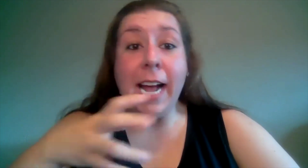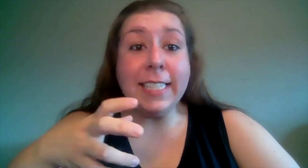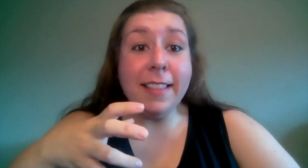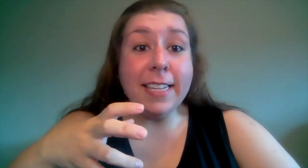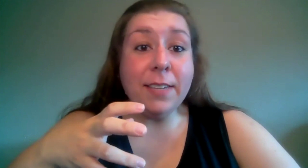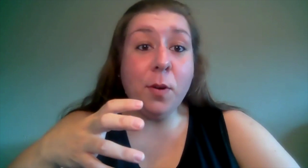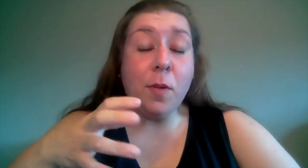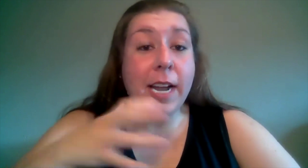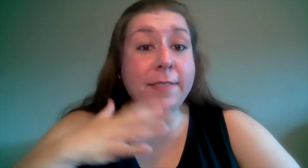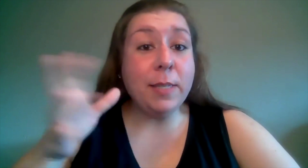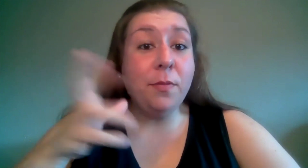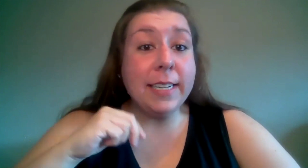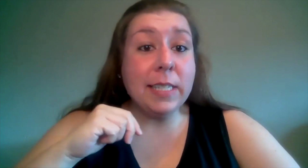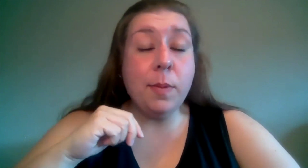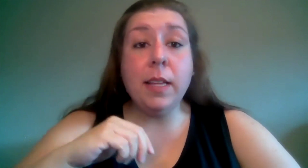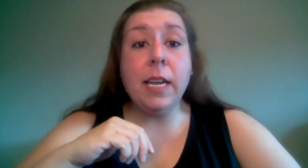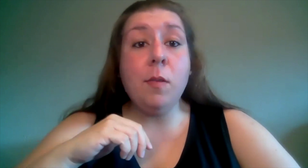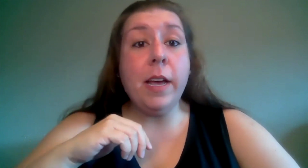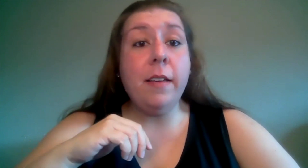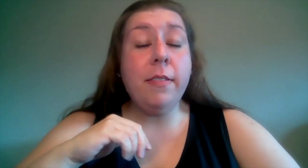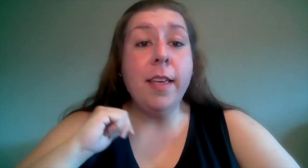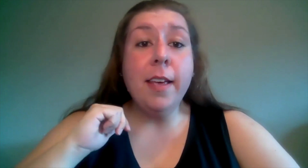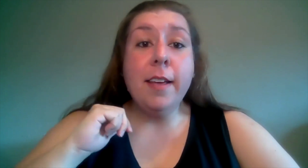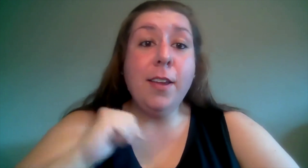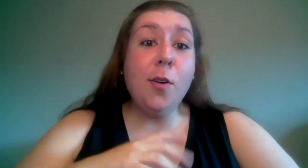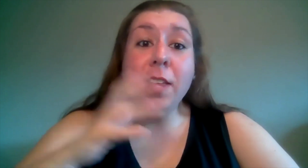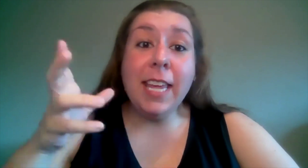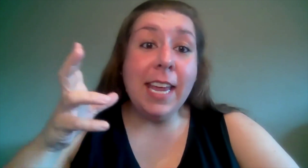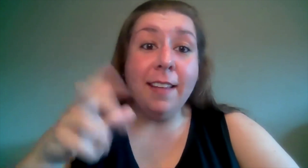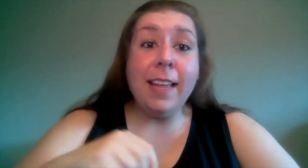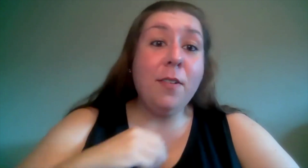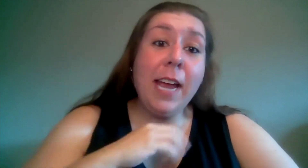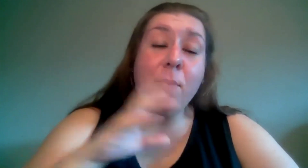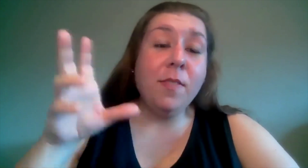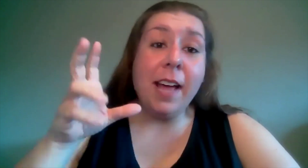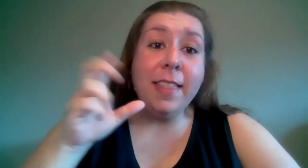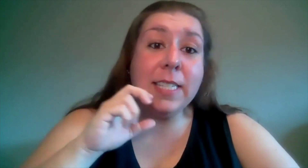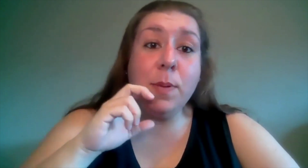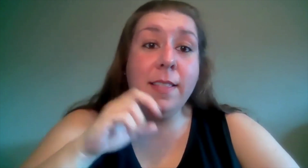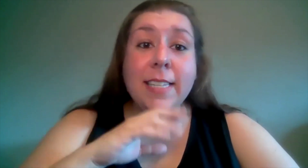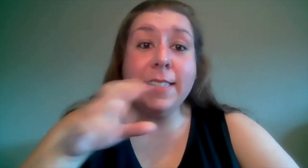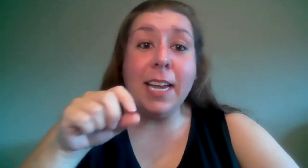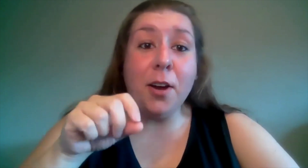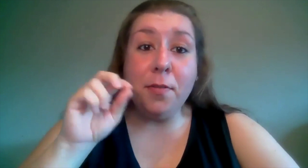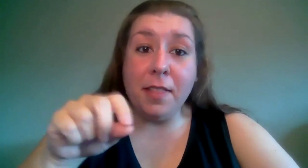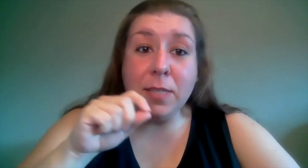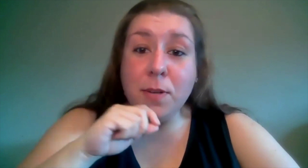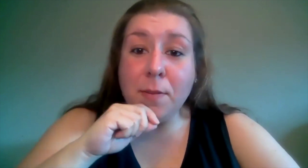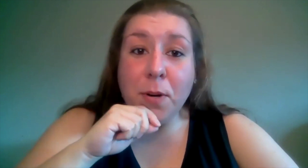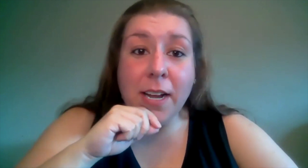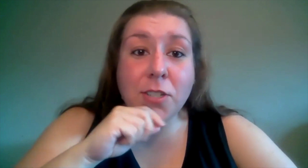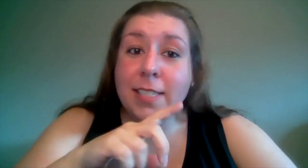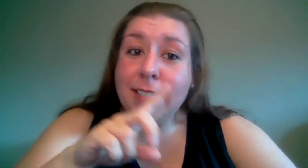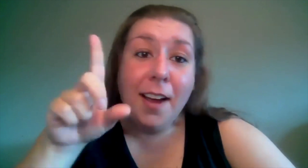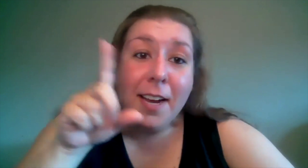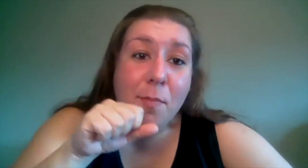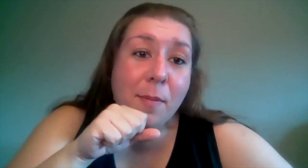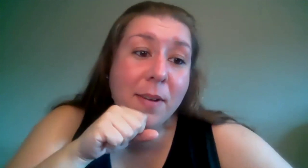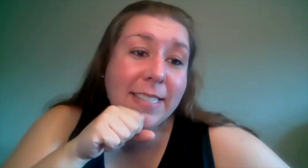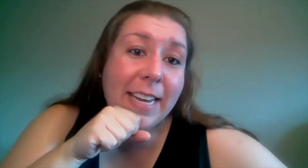casting this if we want to have some flexibility with you know the key like okay we've got this but this singer for this production is not going to be able to sing